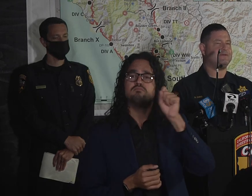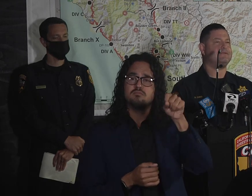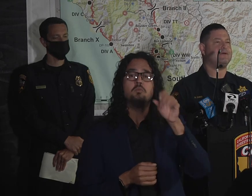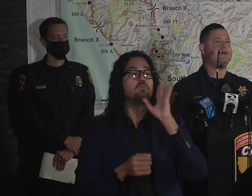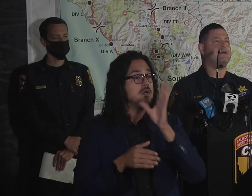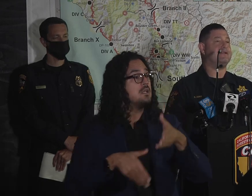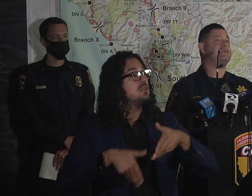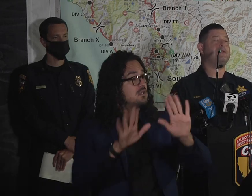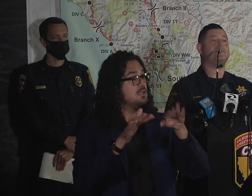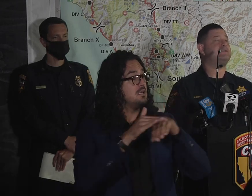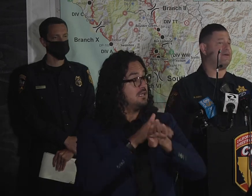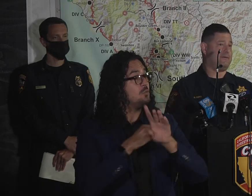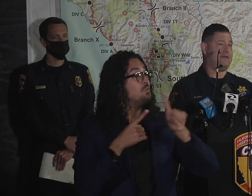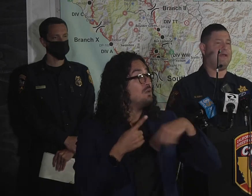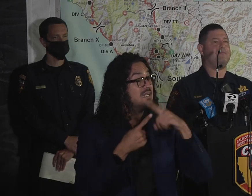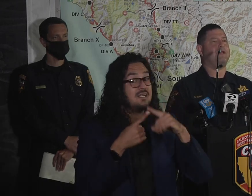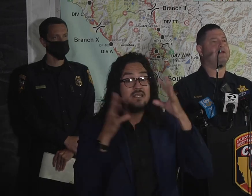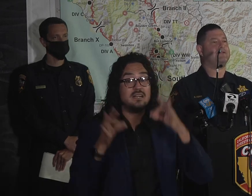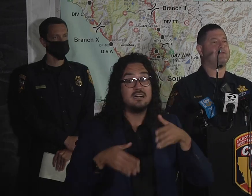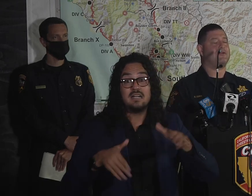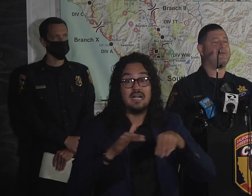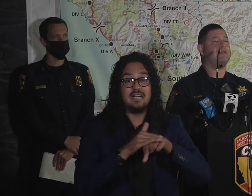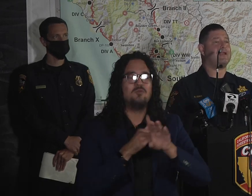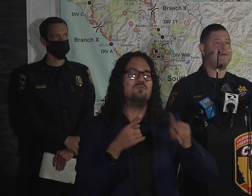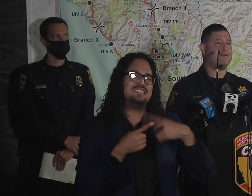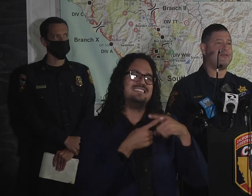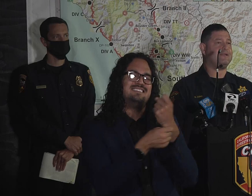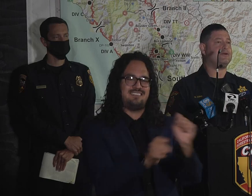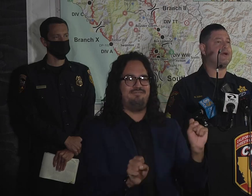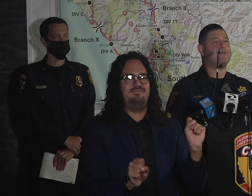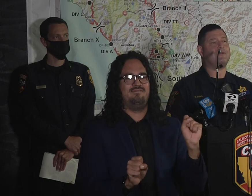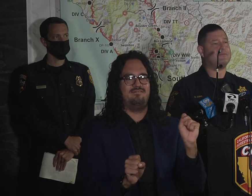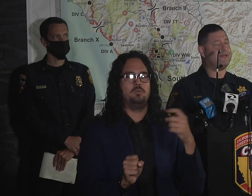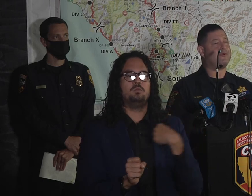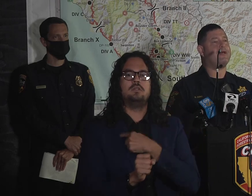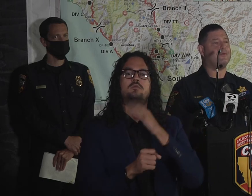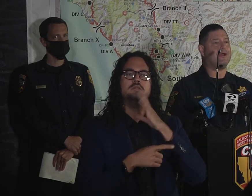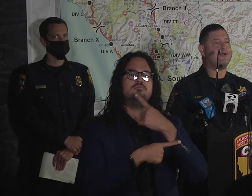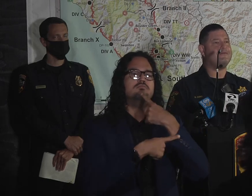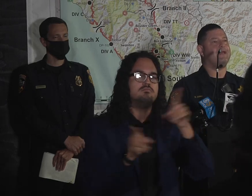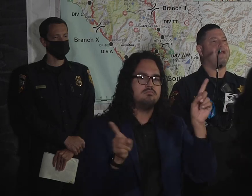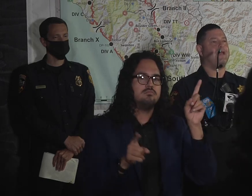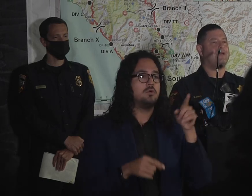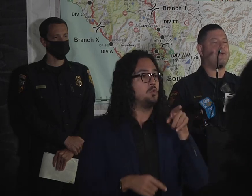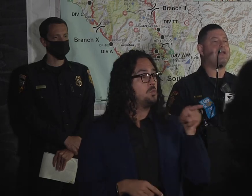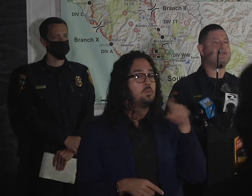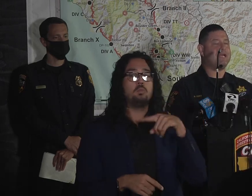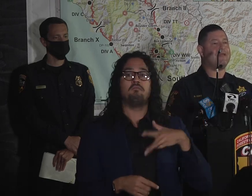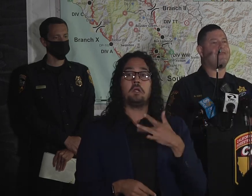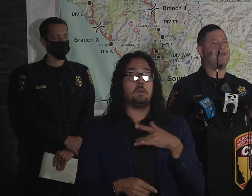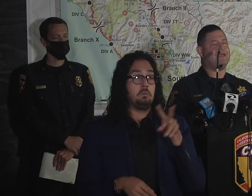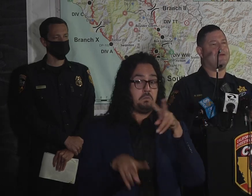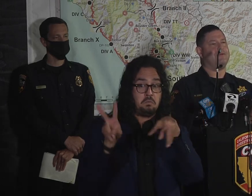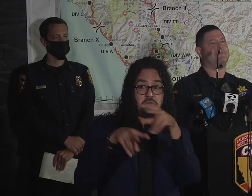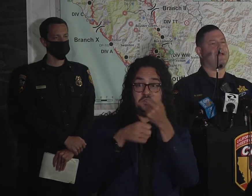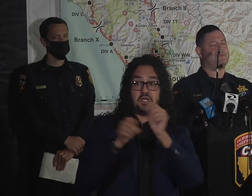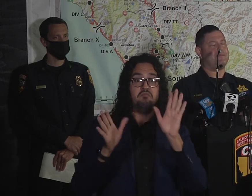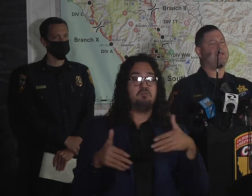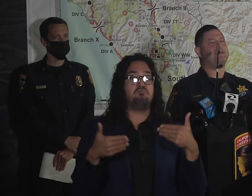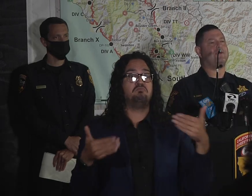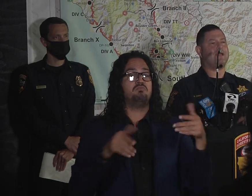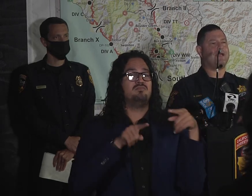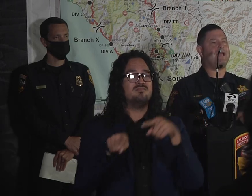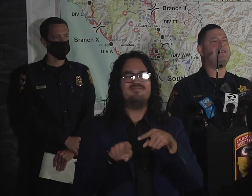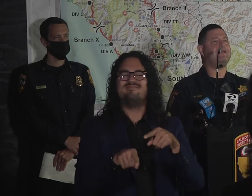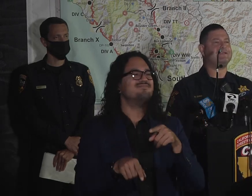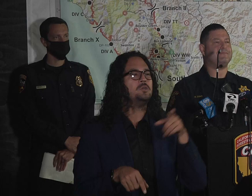area safe to do so, until then, don't. Because there could be a lot of other things going on that people are not aware of, and we understand that they, know, that's